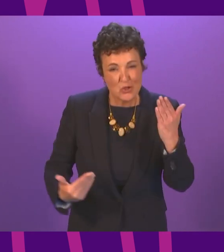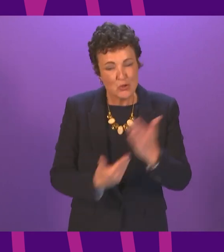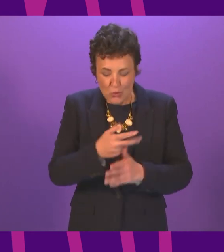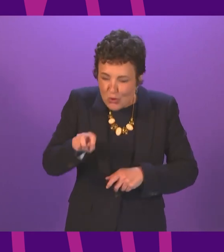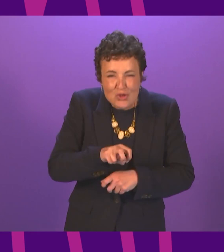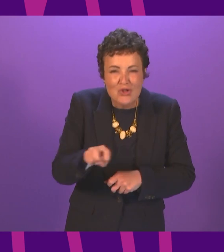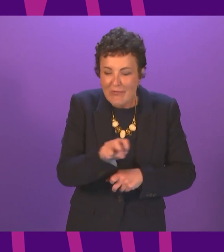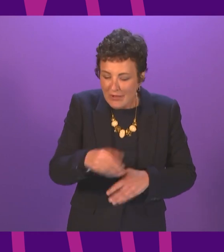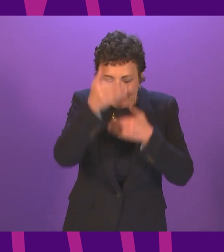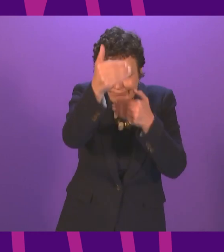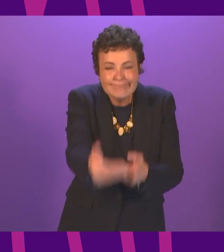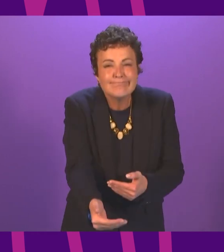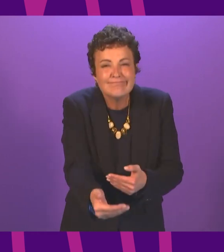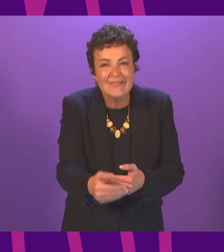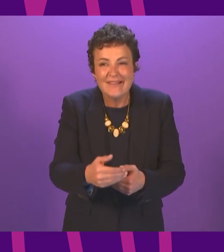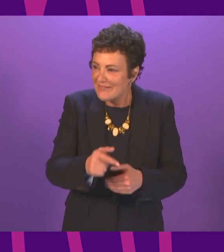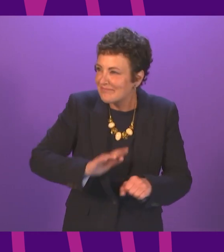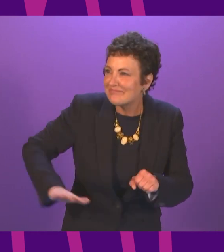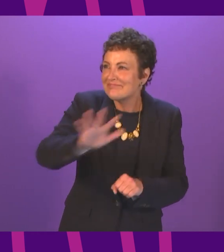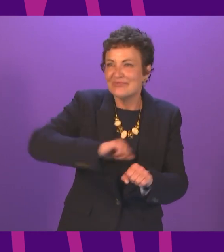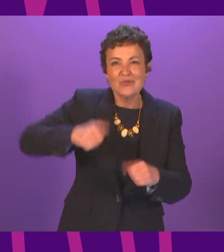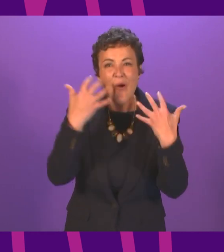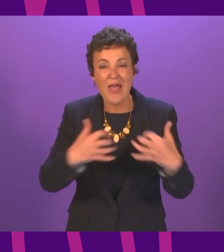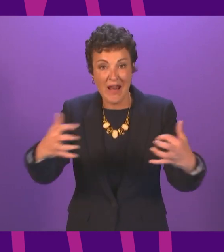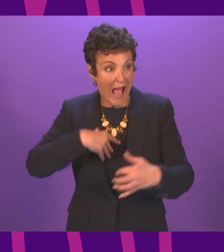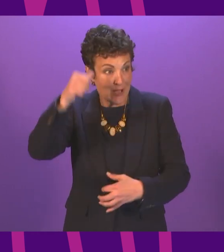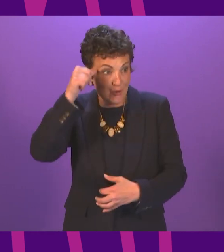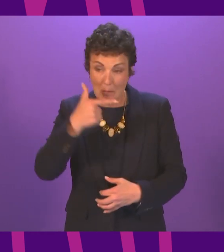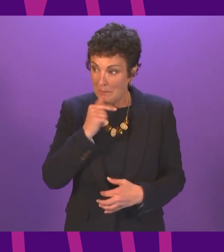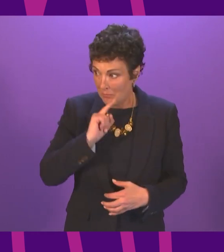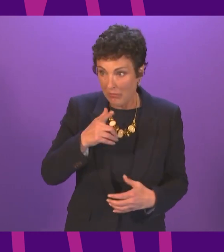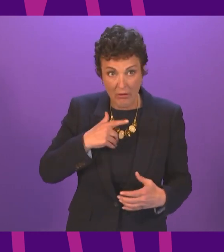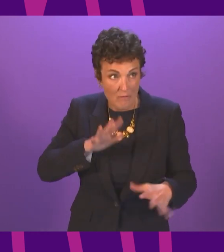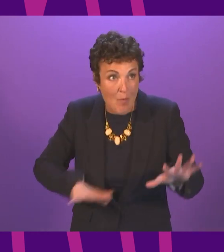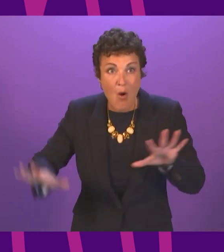it is a journey that people across Scotland from all parts of our nation and people in this chamber have